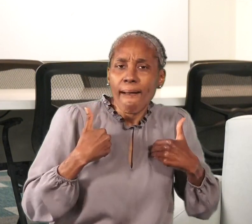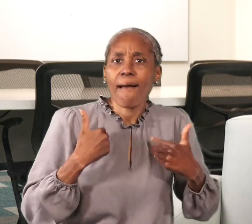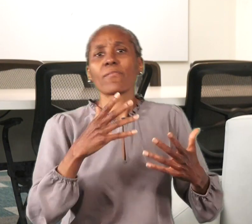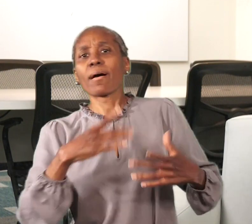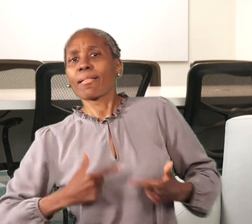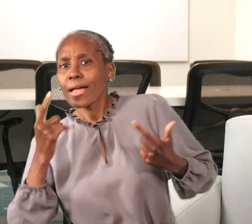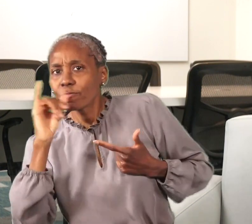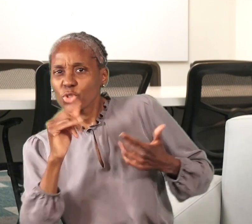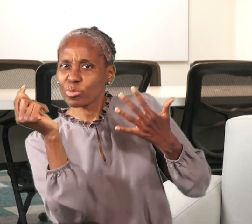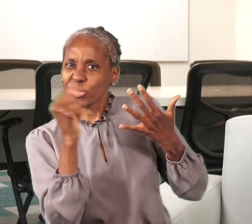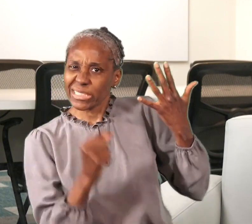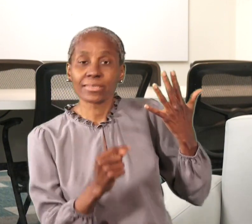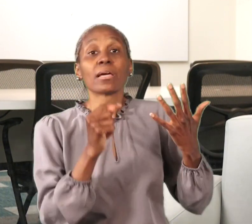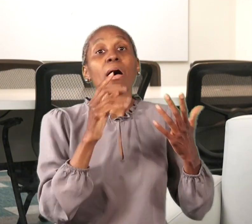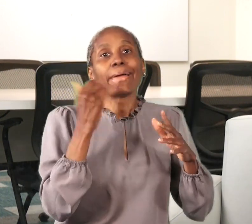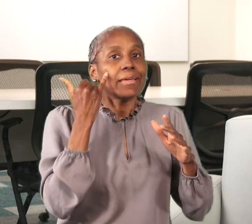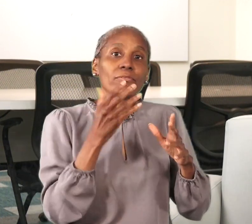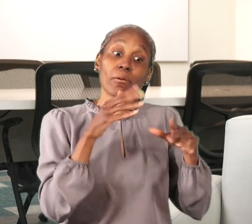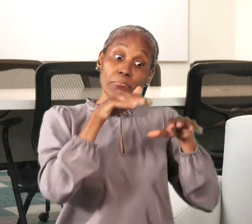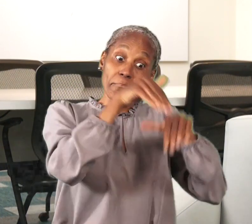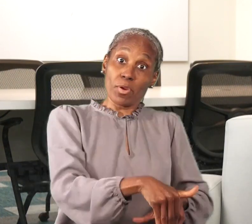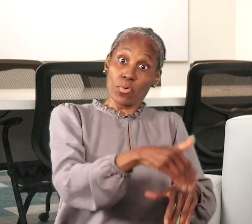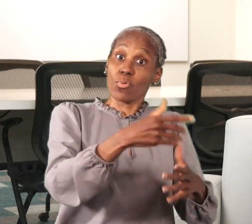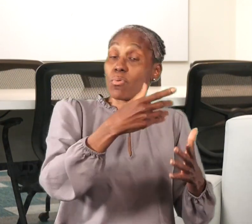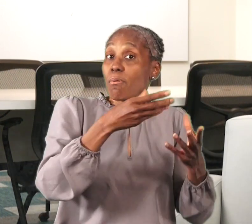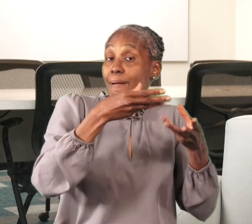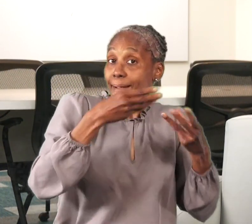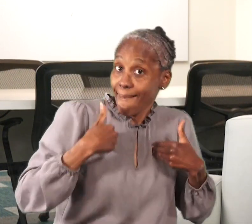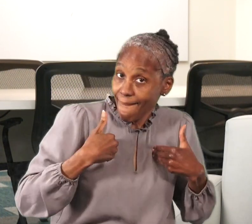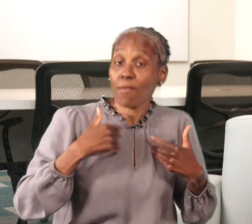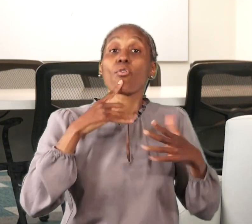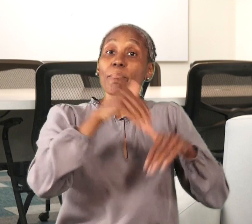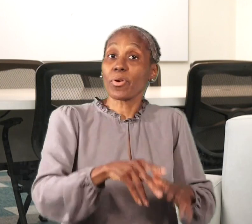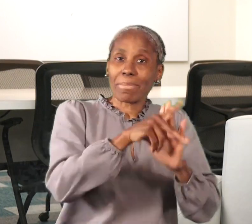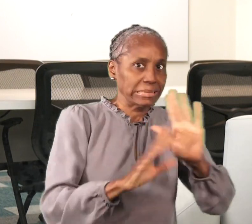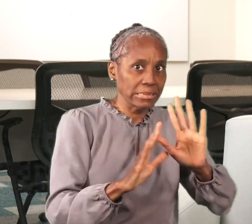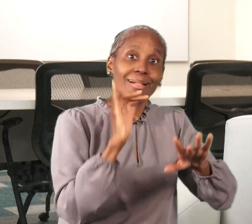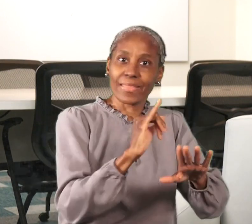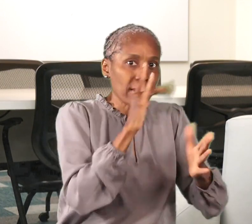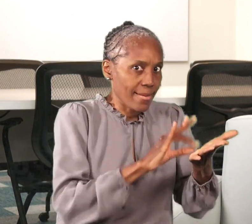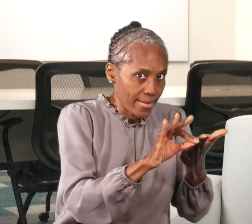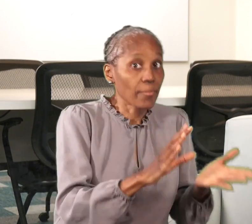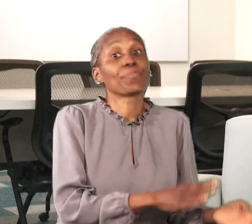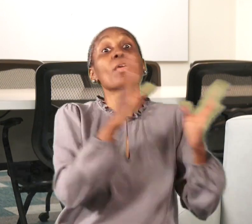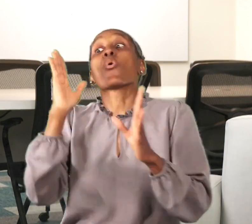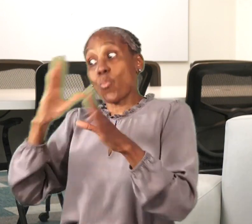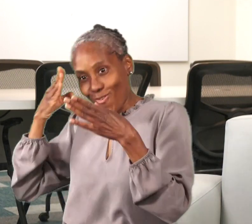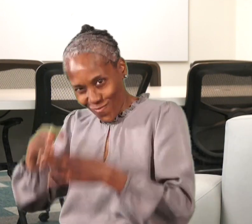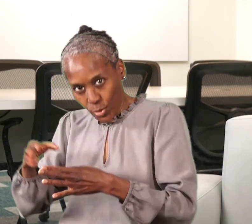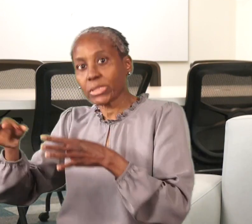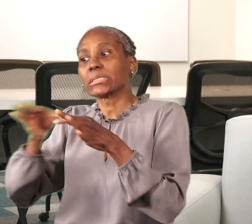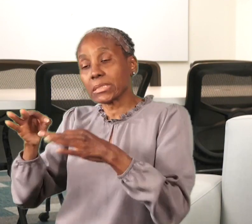They won't count vehicles, personal possessions, life insurance, a burial plot or an irrevocable burial